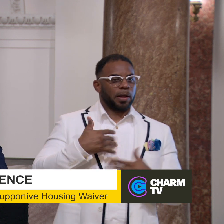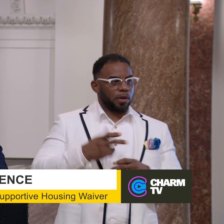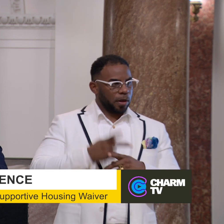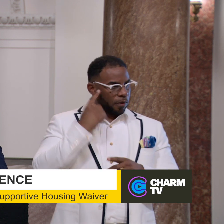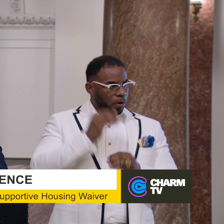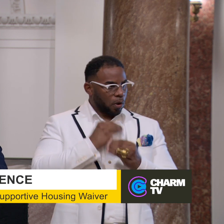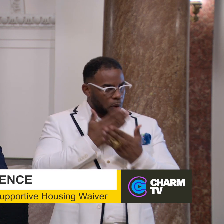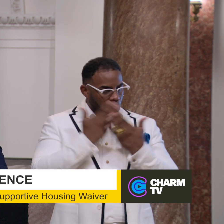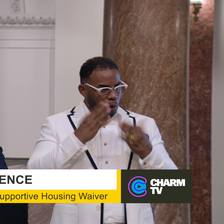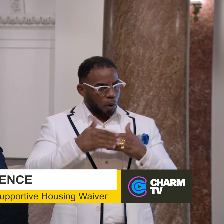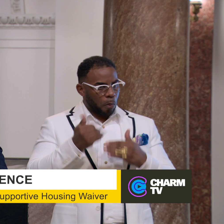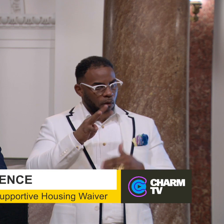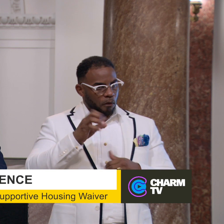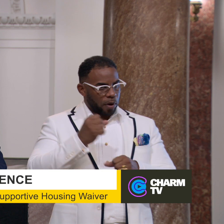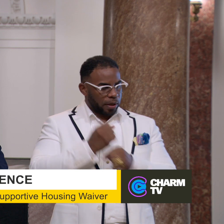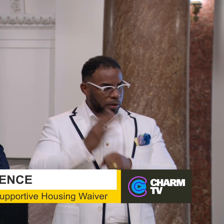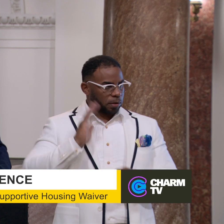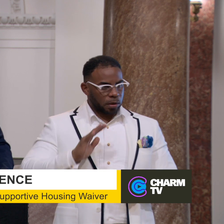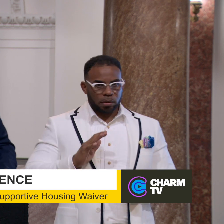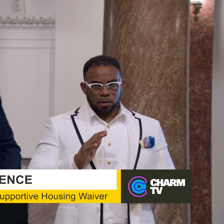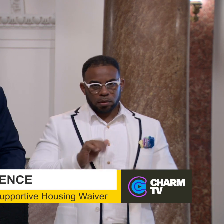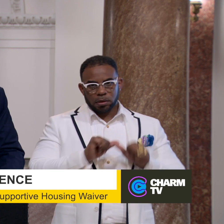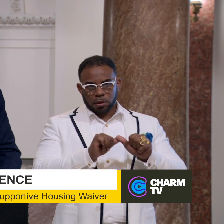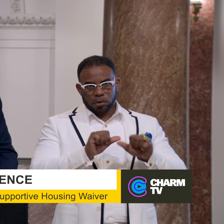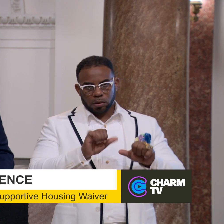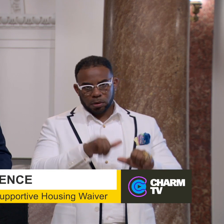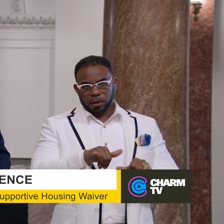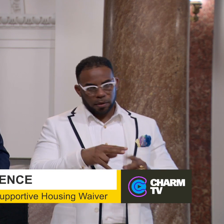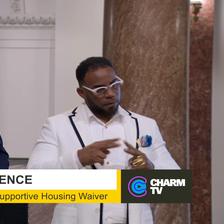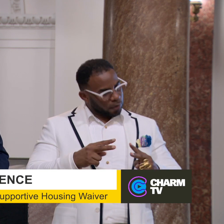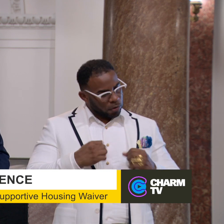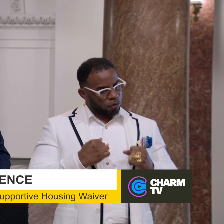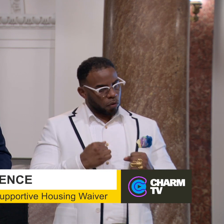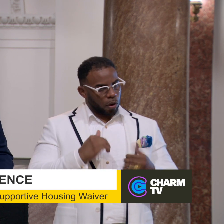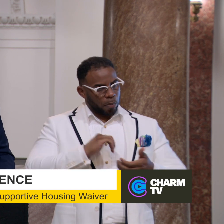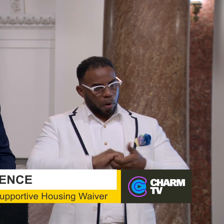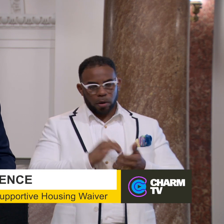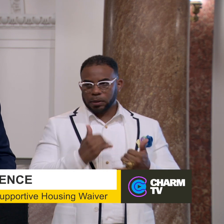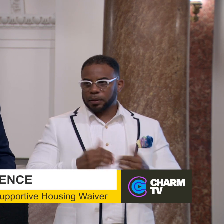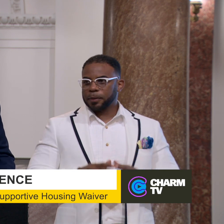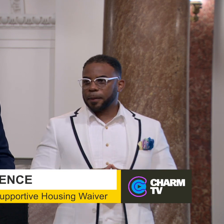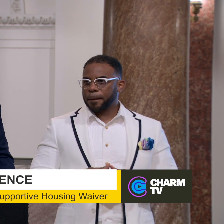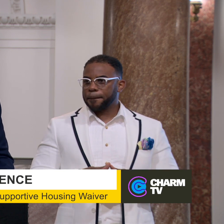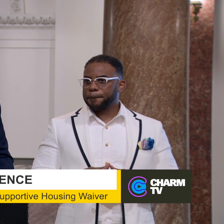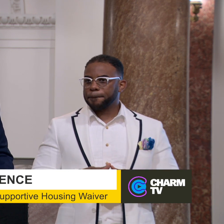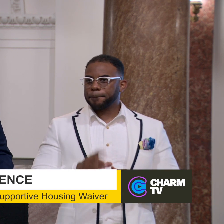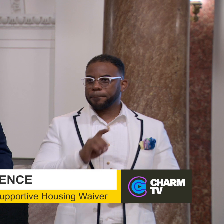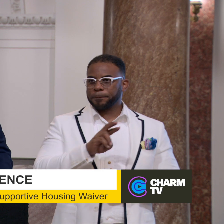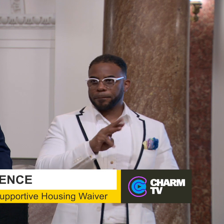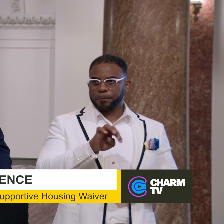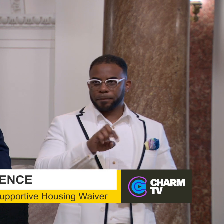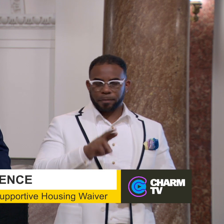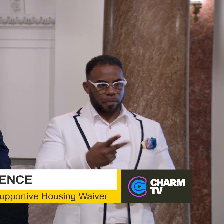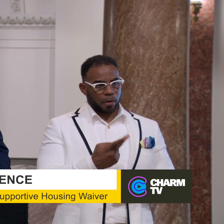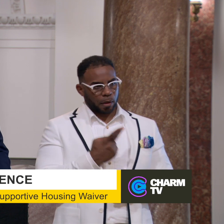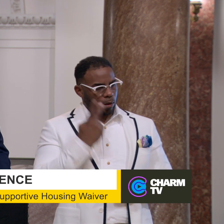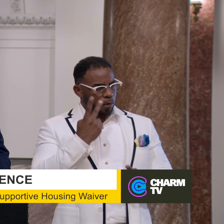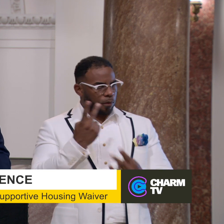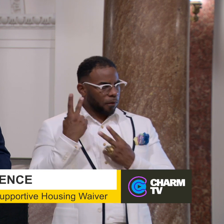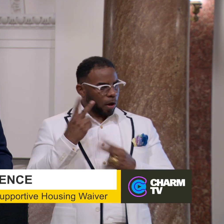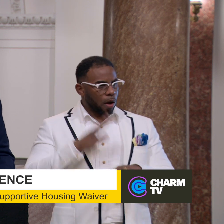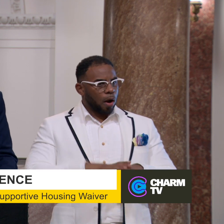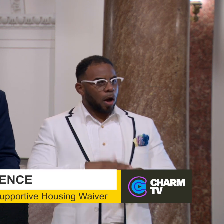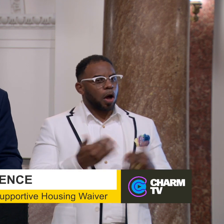care for the homeless almost 40 years ago. And continues to be a very strong partner today. Dr. Miller and I were reflecting